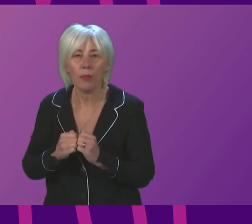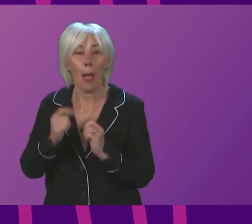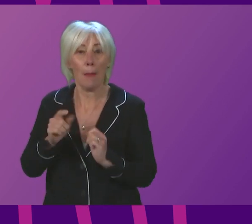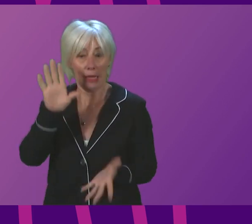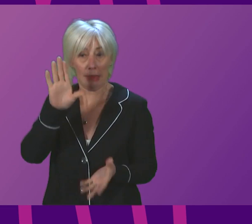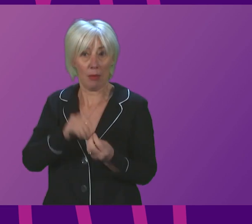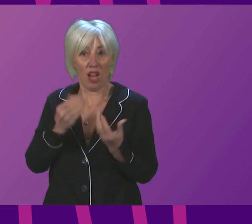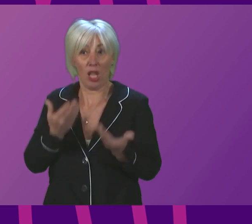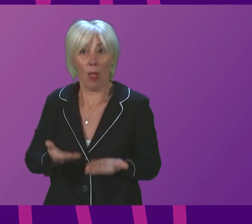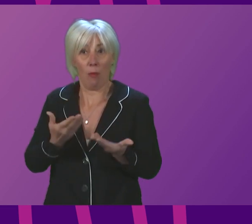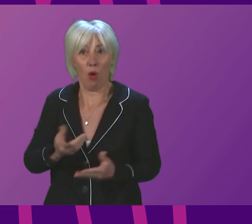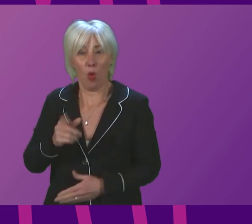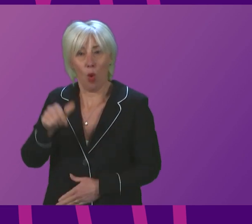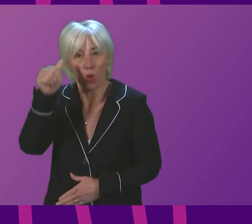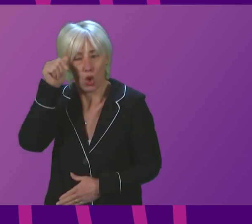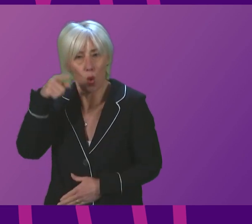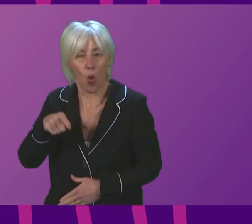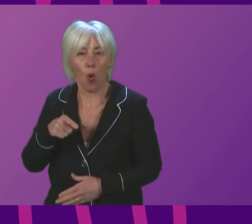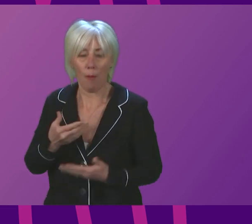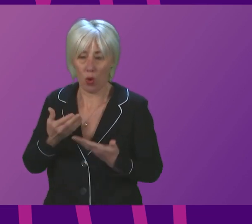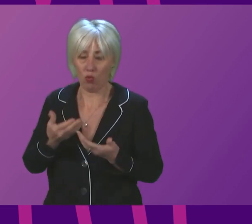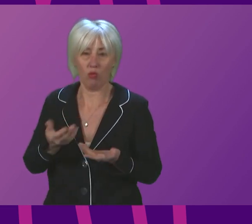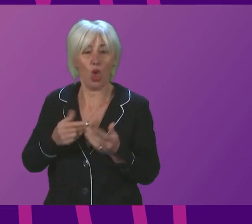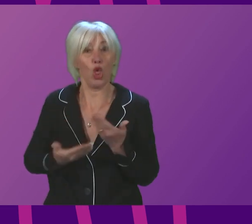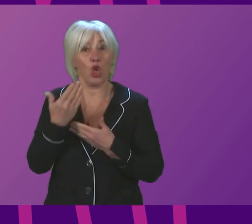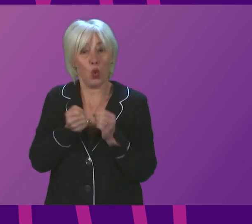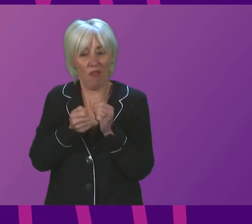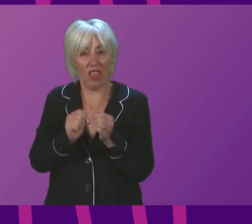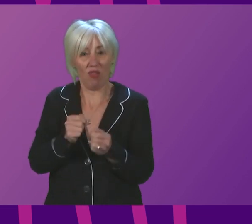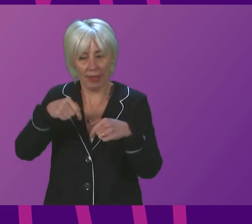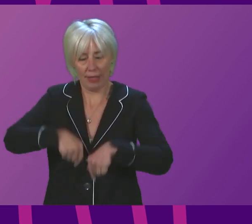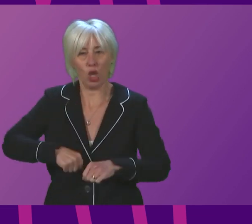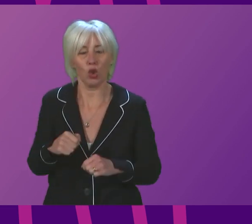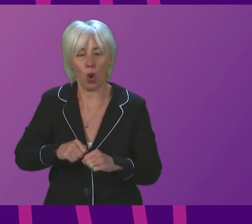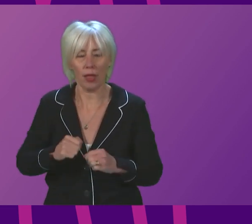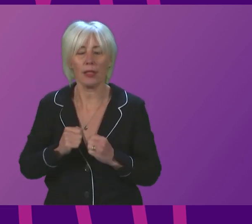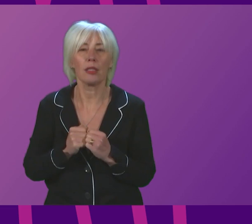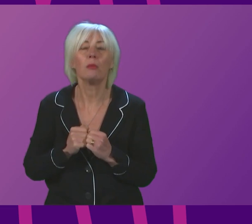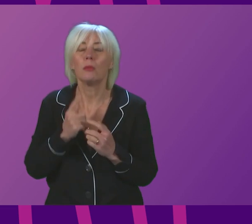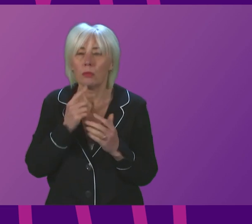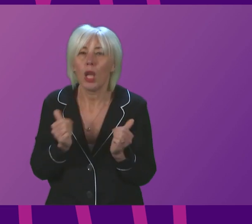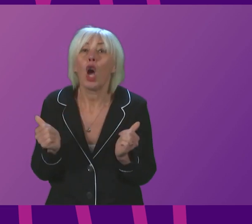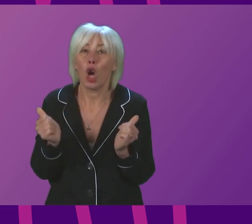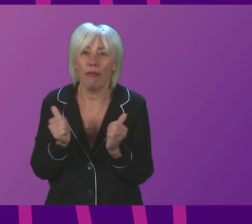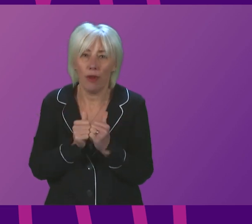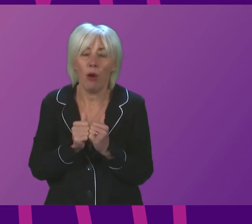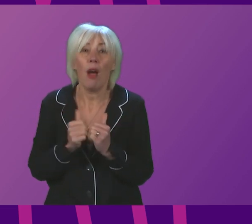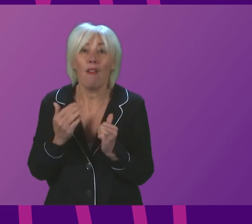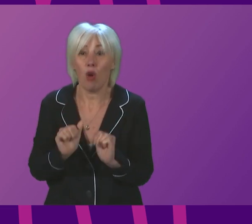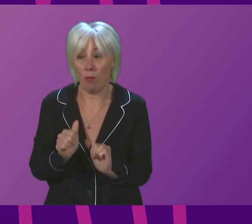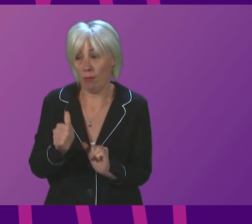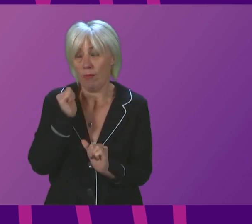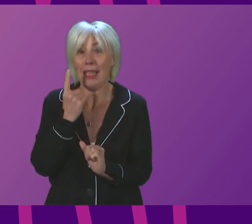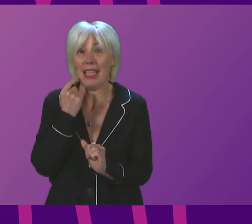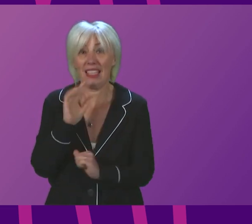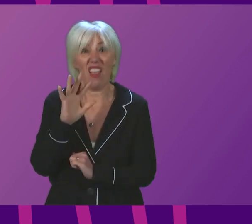currently know about the presence and spread of this new variant in Scotland. I can confirm that as of 5pm